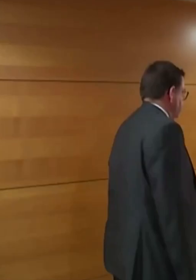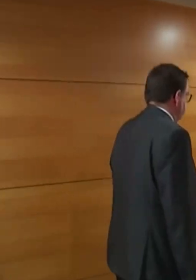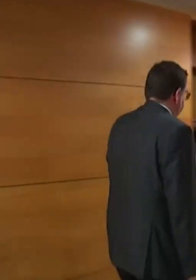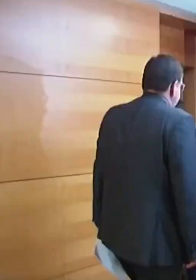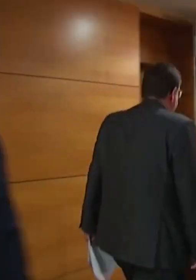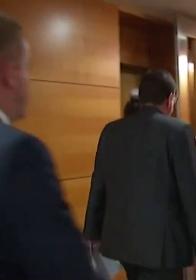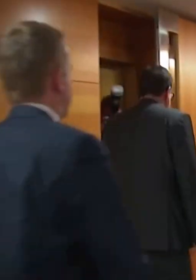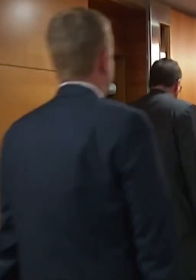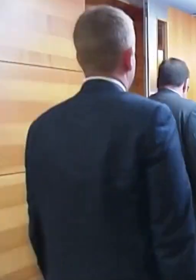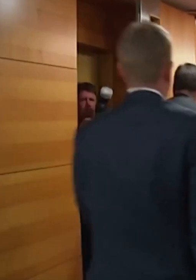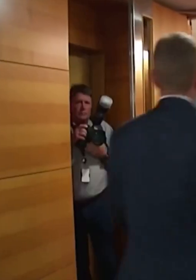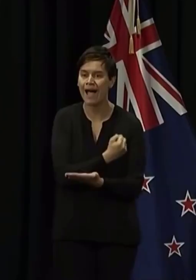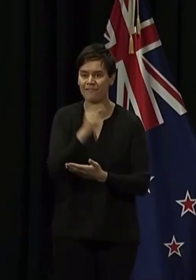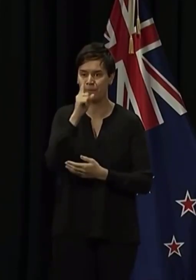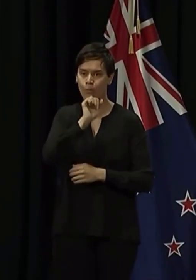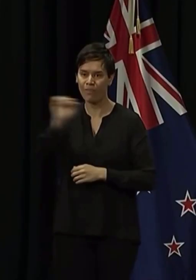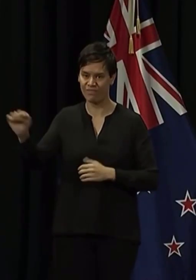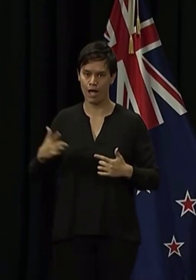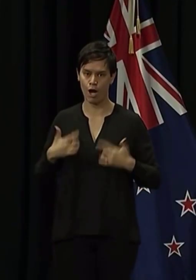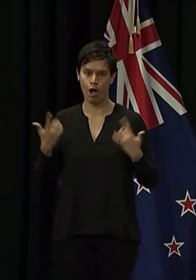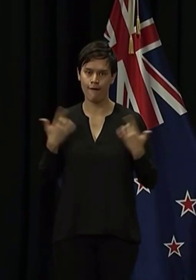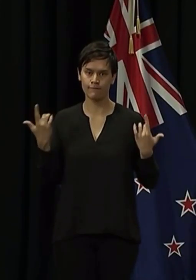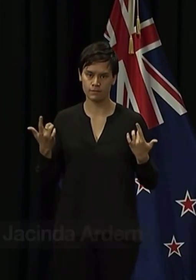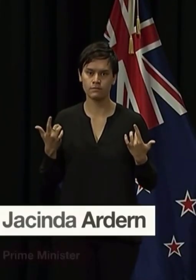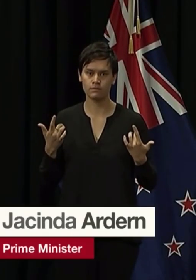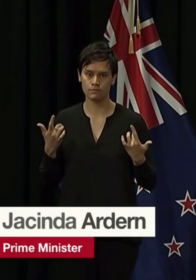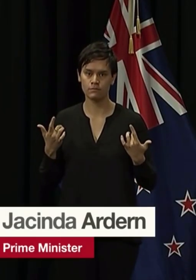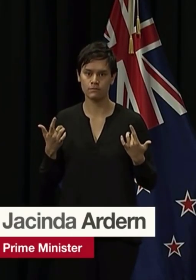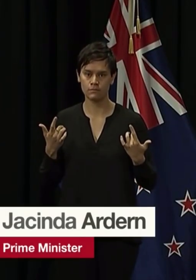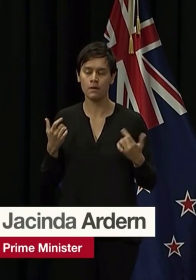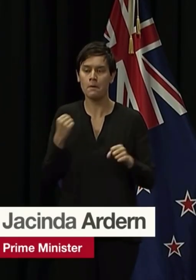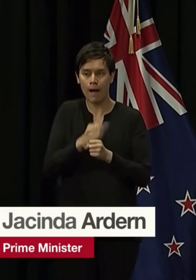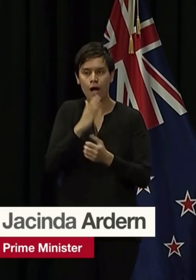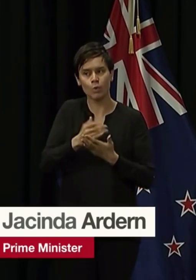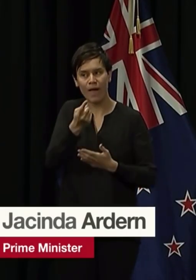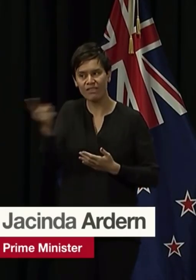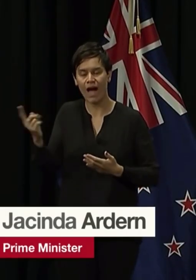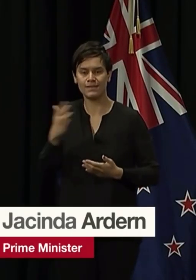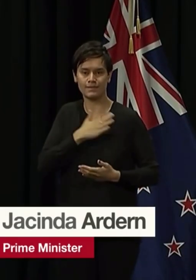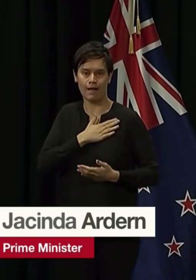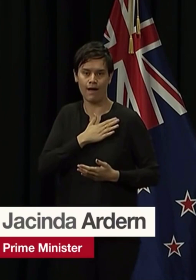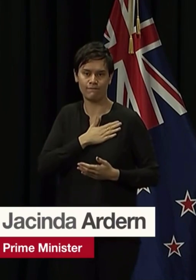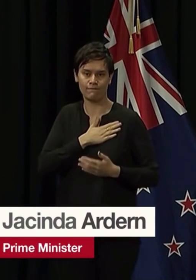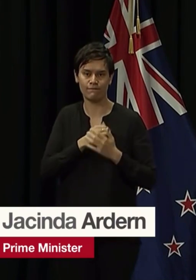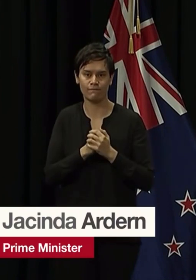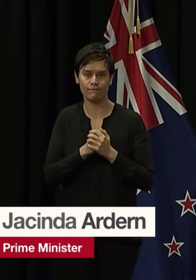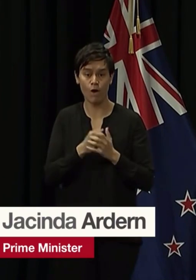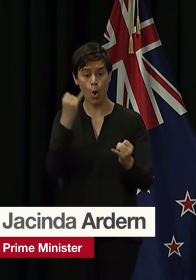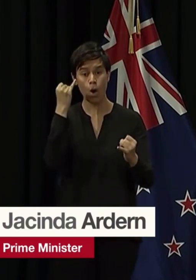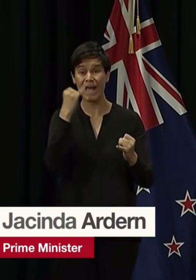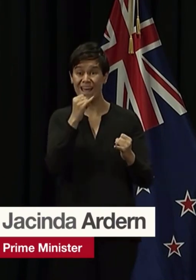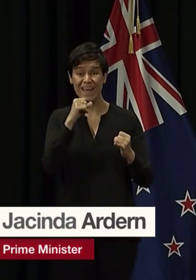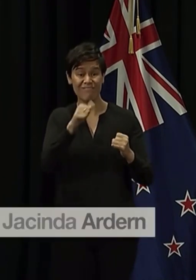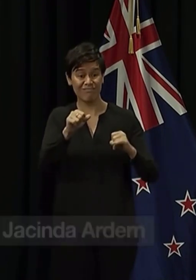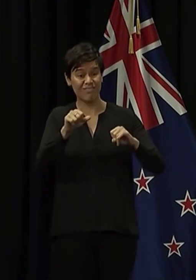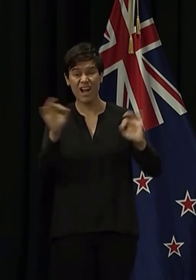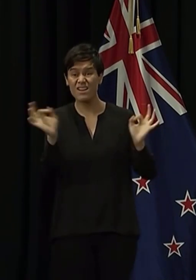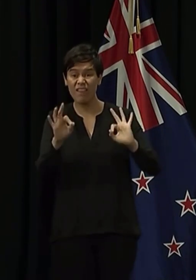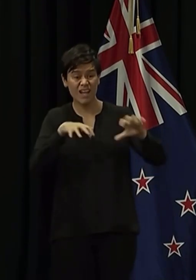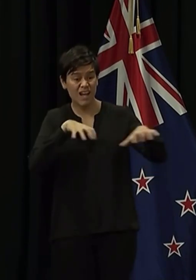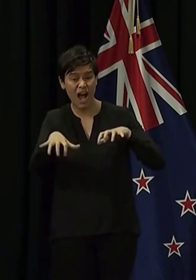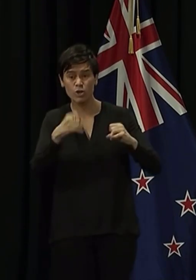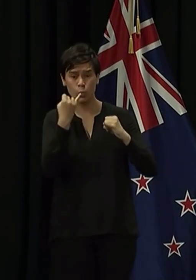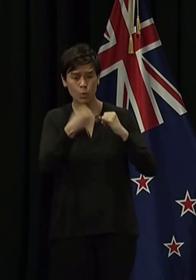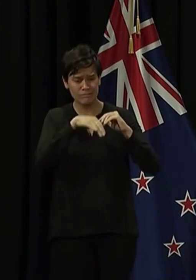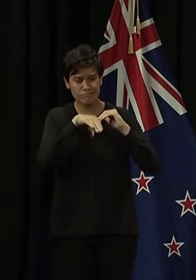Minister in their lifetime. The worst case scenario is simply intolerable. It would represent the greatest loss